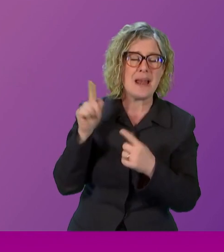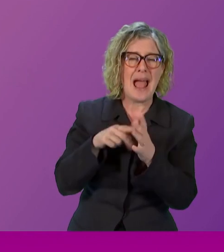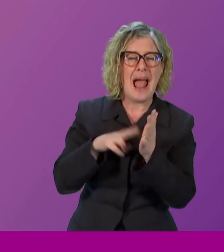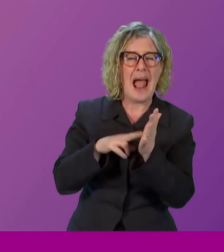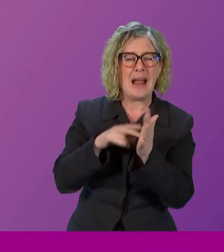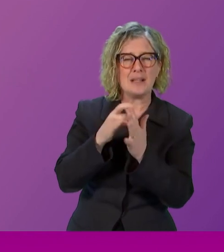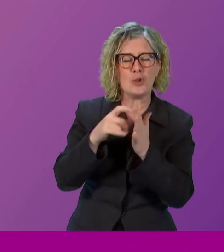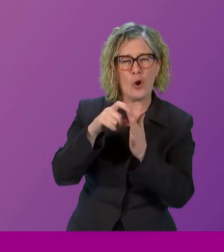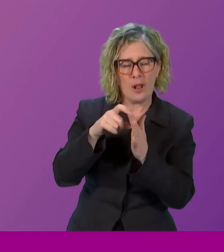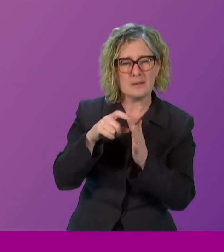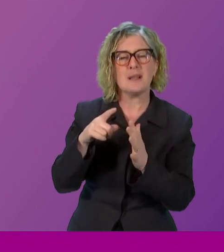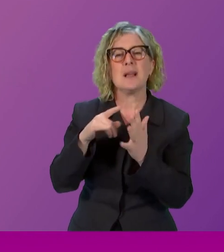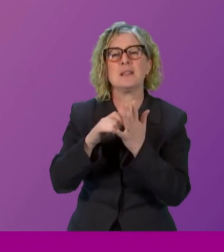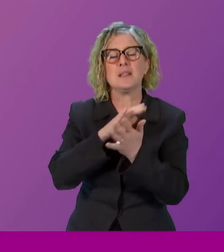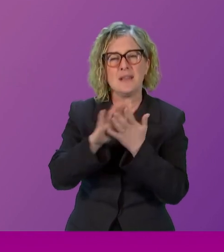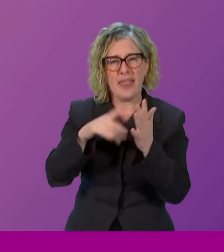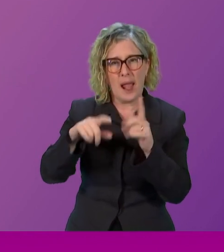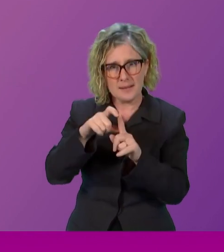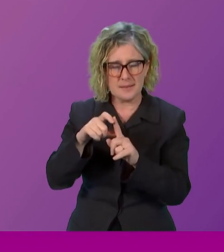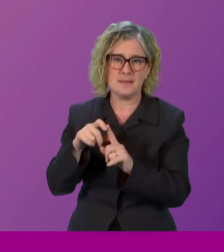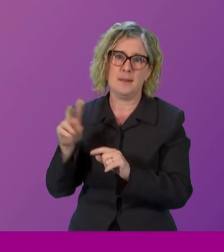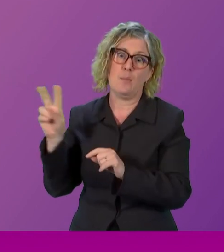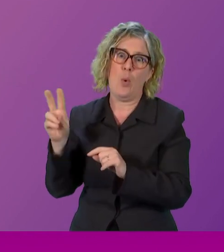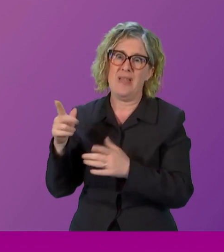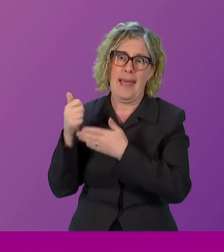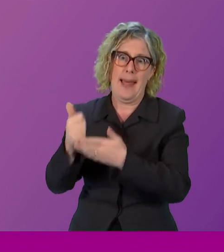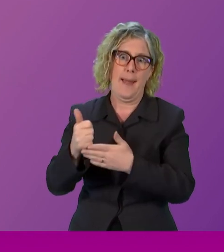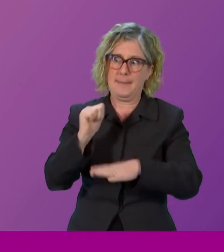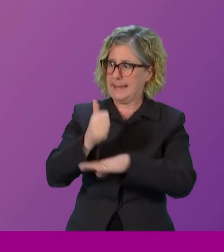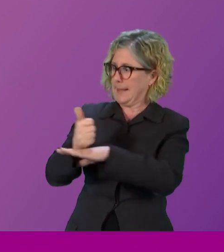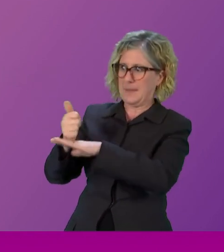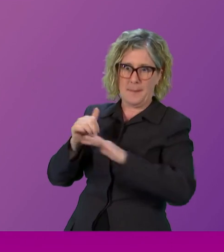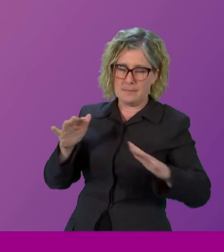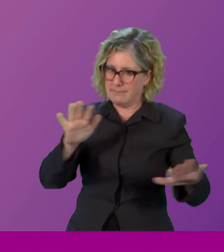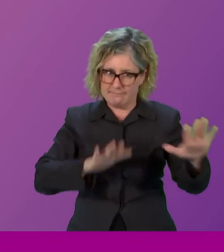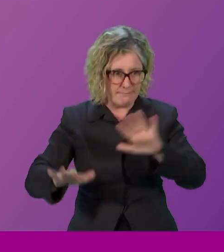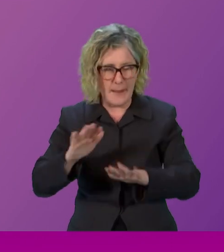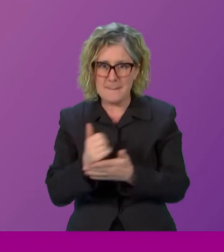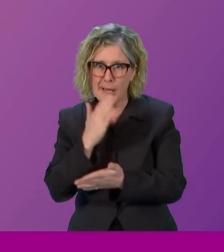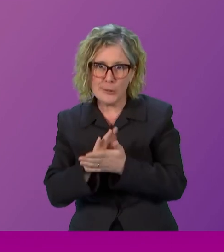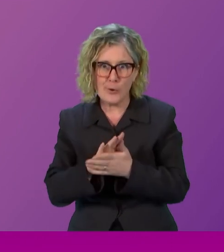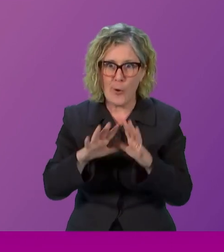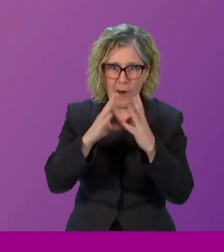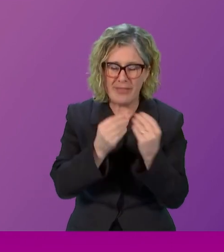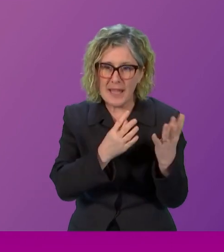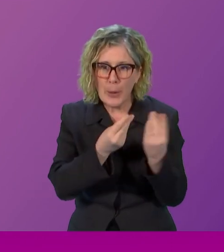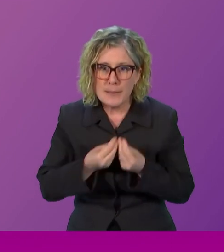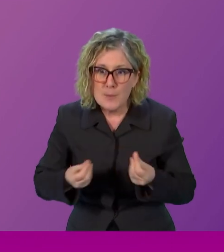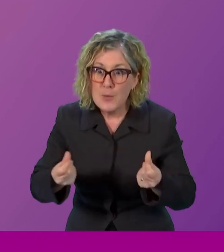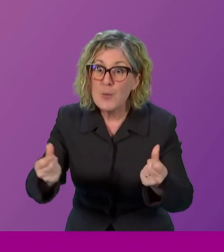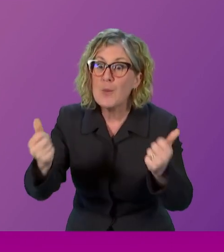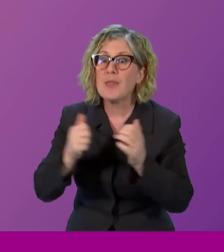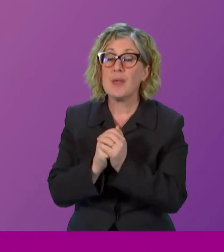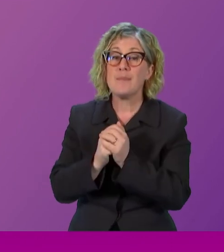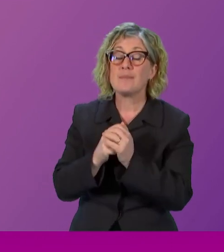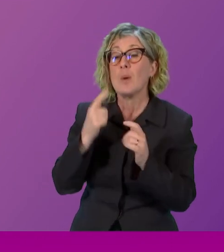them because they helped us put all this together and make it happen. There are stalls in the Garden Lobby. If you haven't